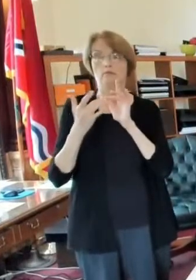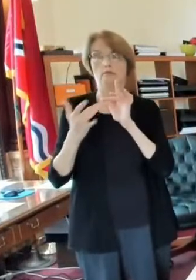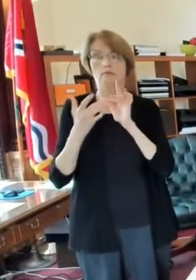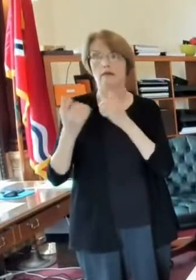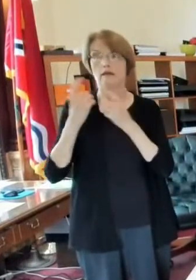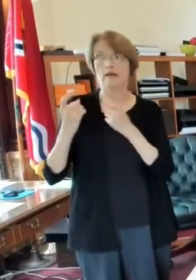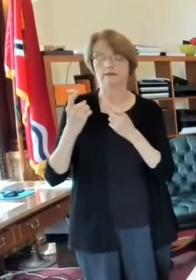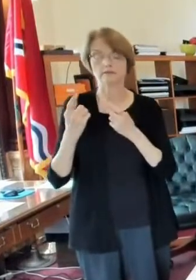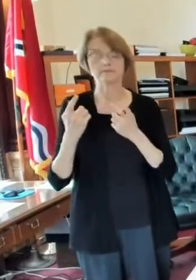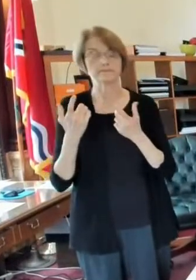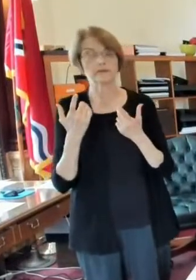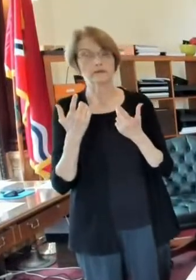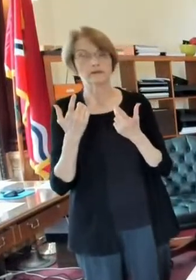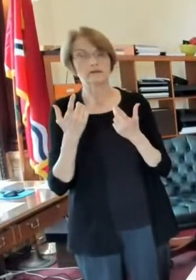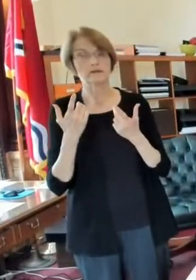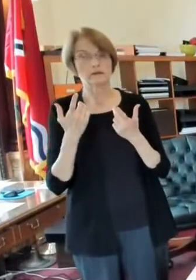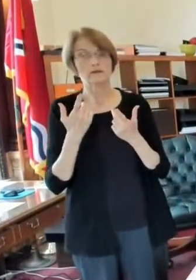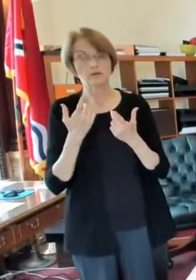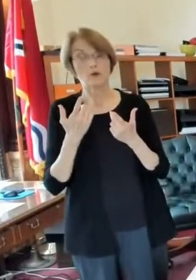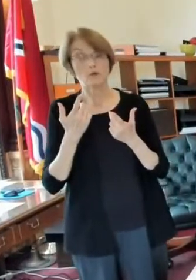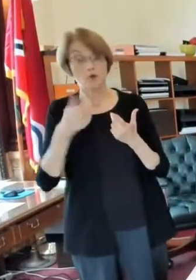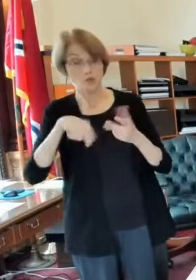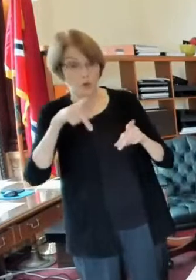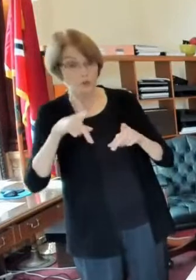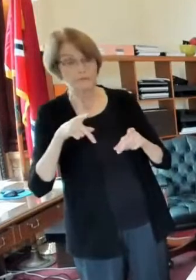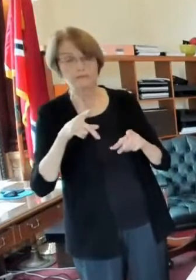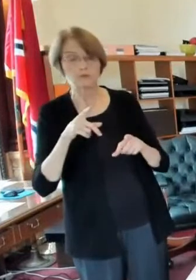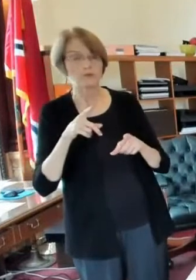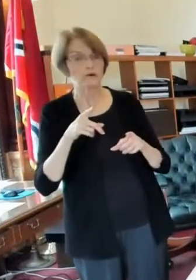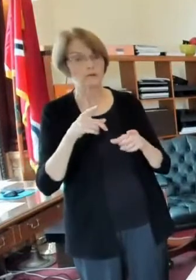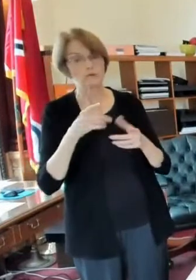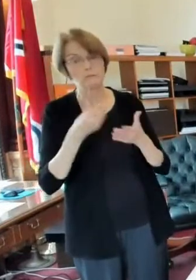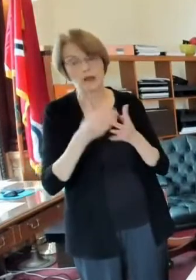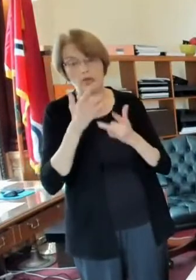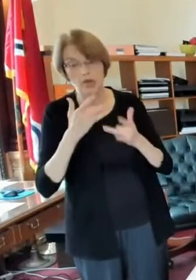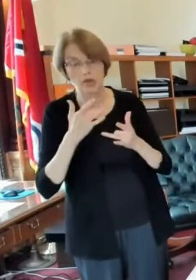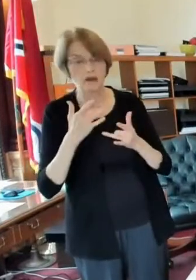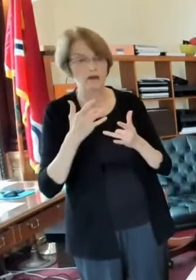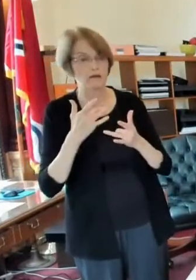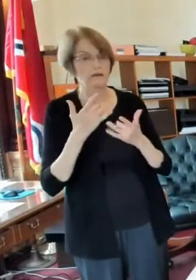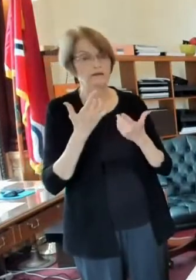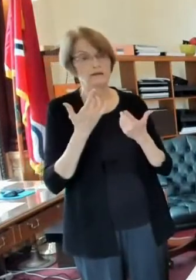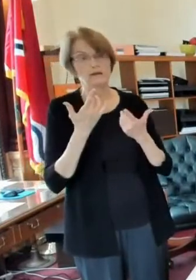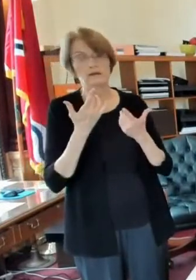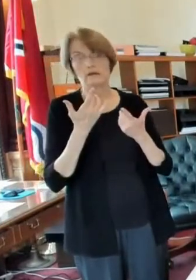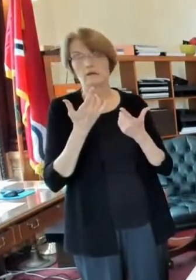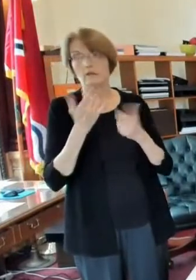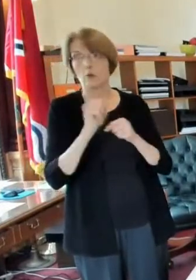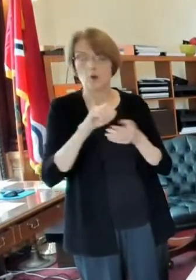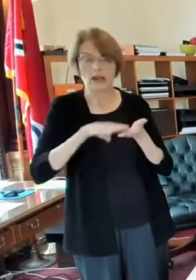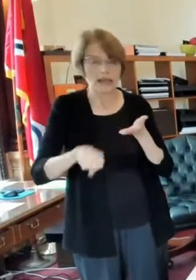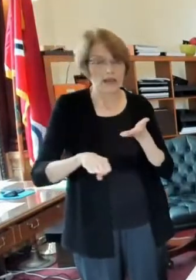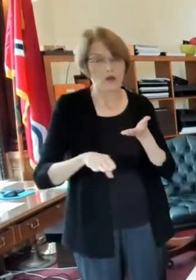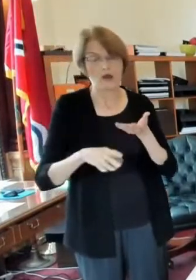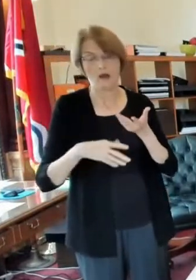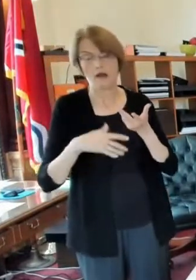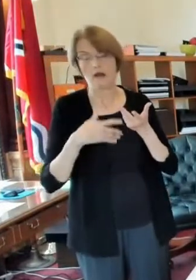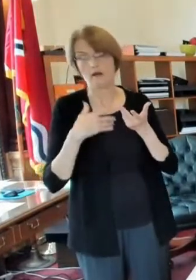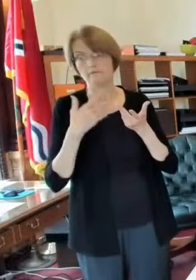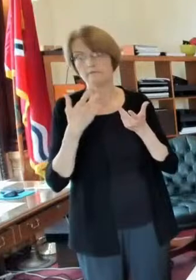trying to do is prevent evictions for people that can't pay their rent because they were laid off during